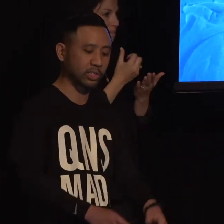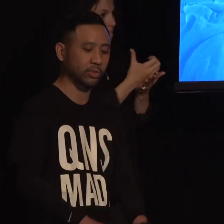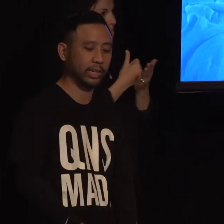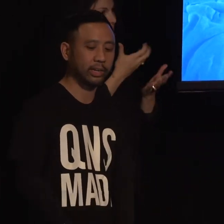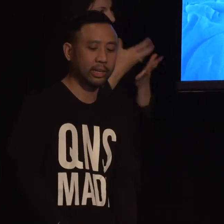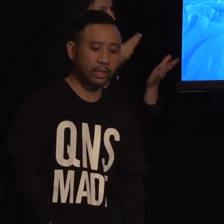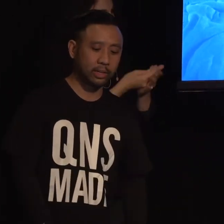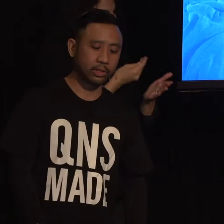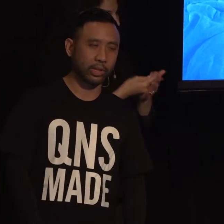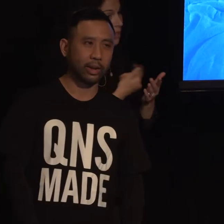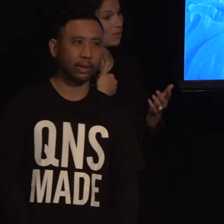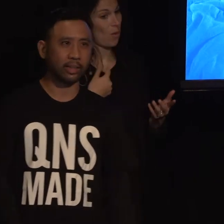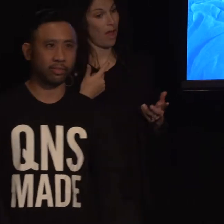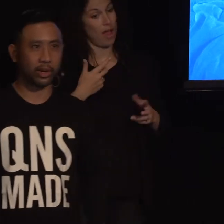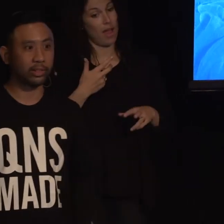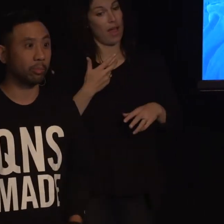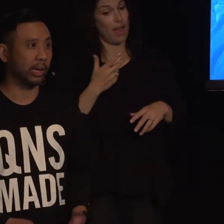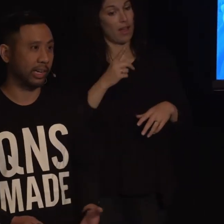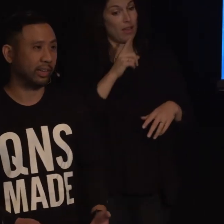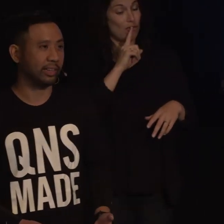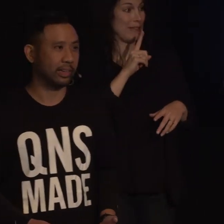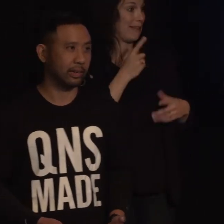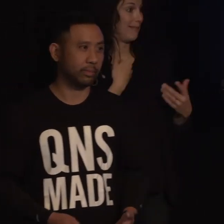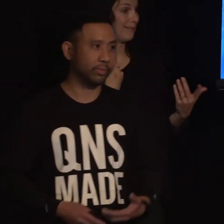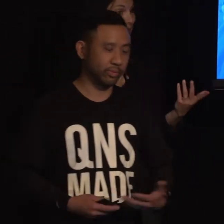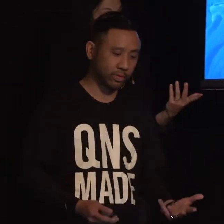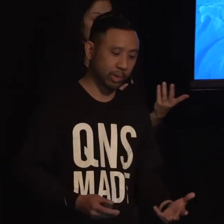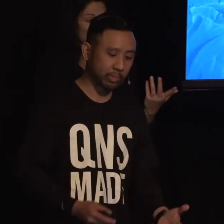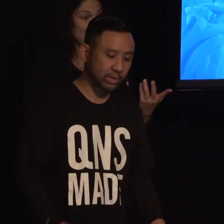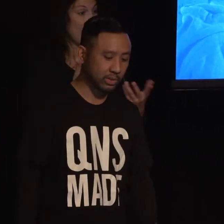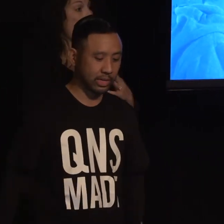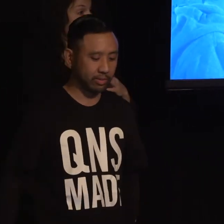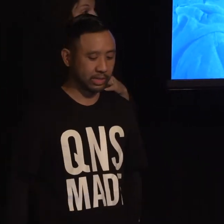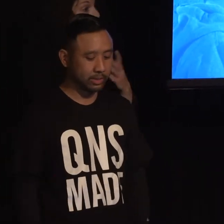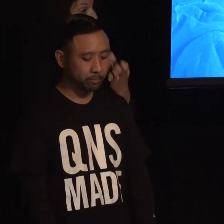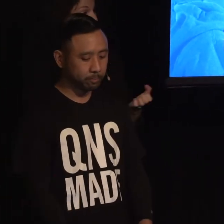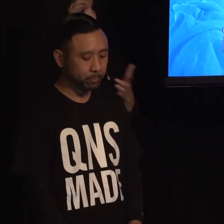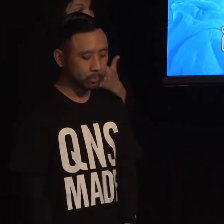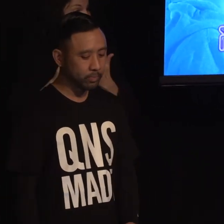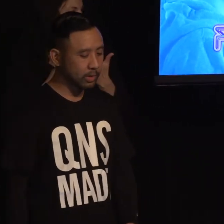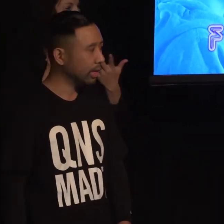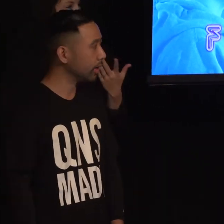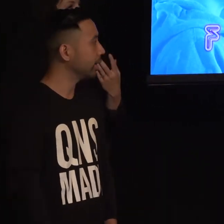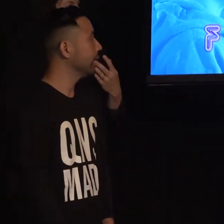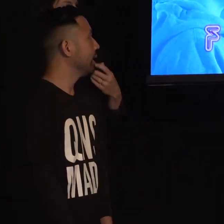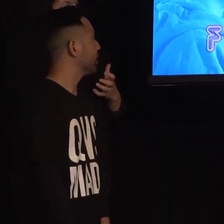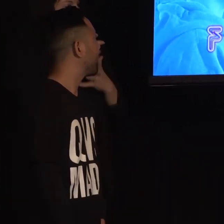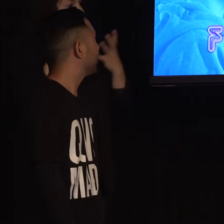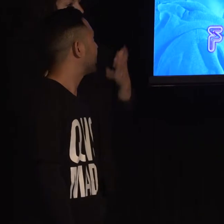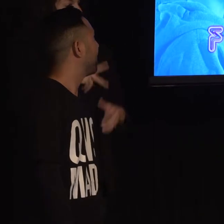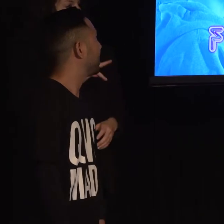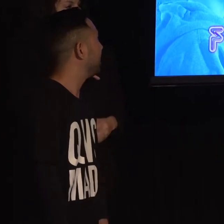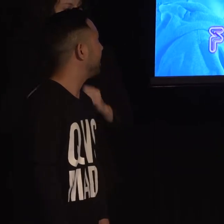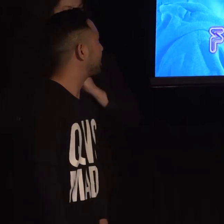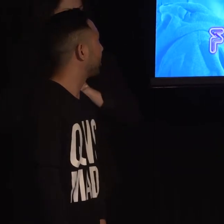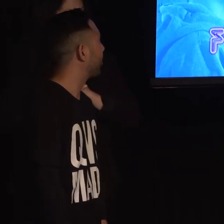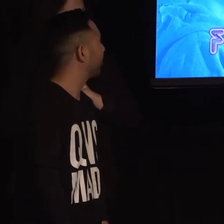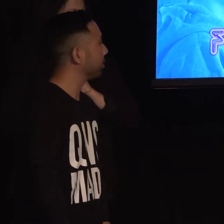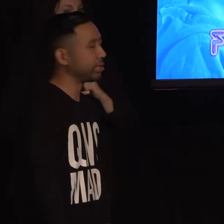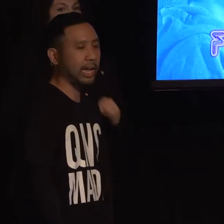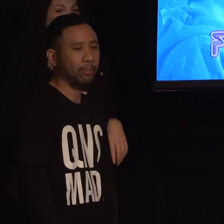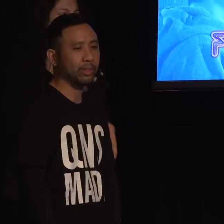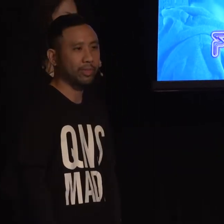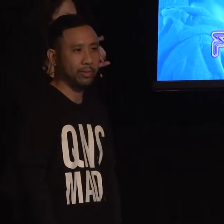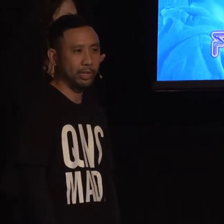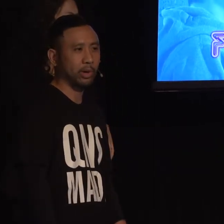had to put it all on screen. So that left very little money for my personal savings. This is around the time that the DSLR